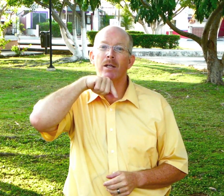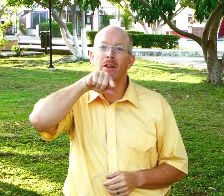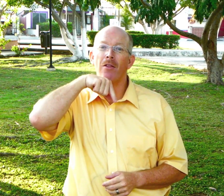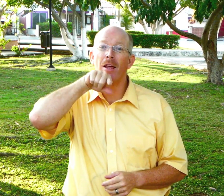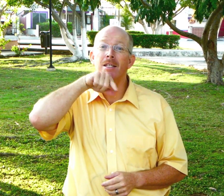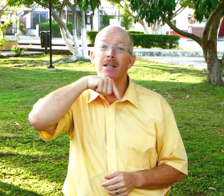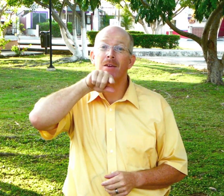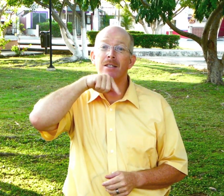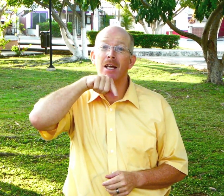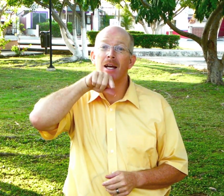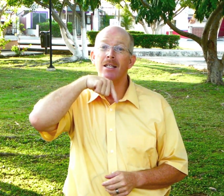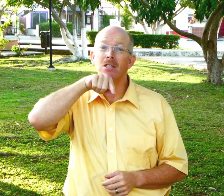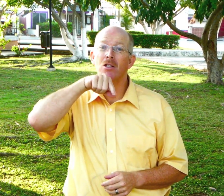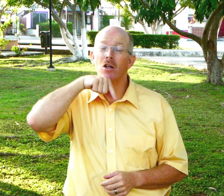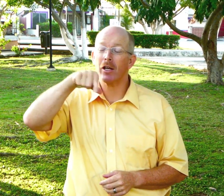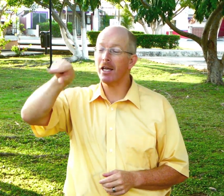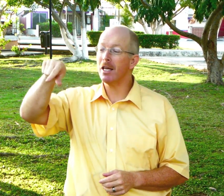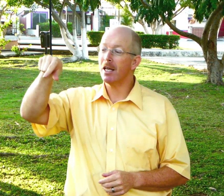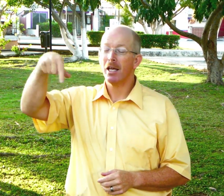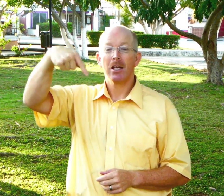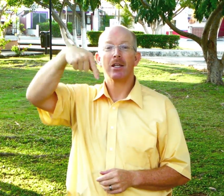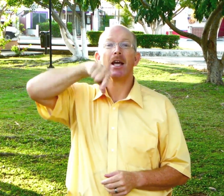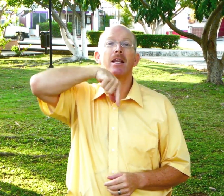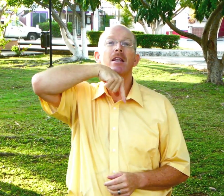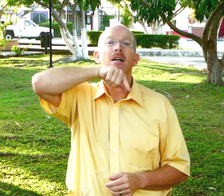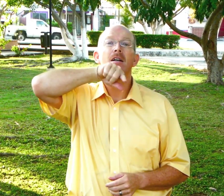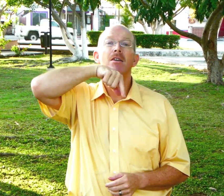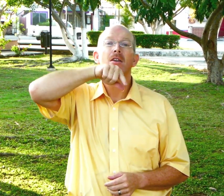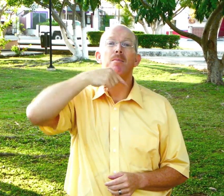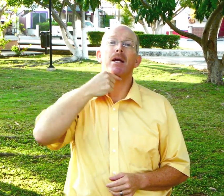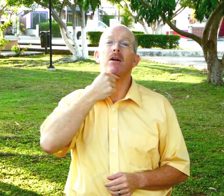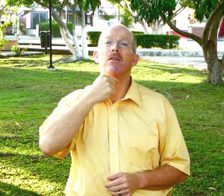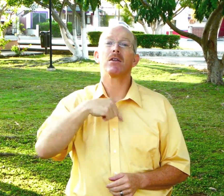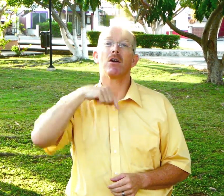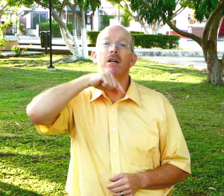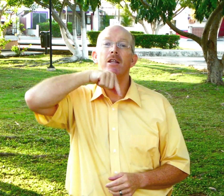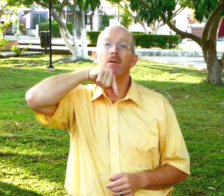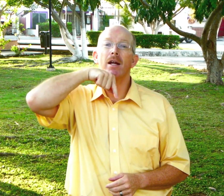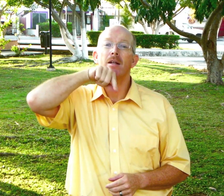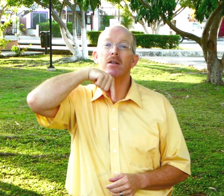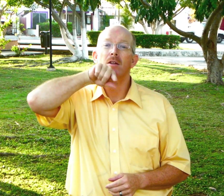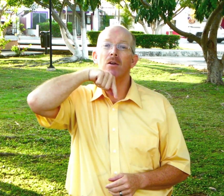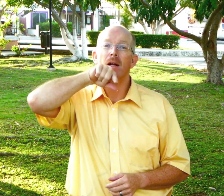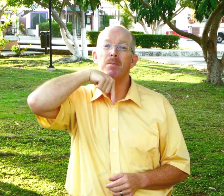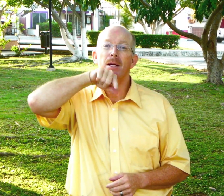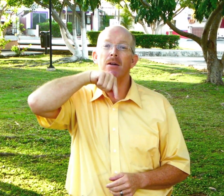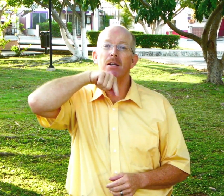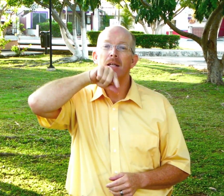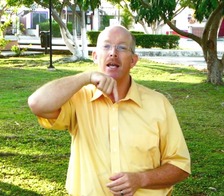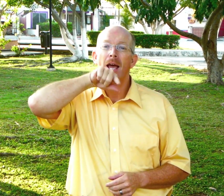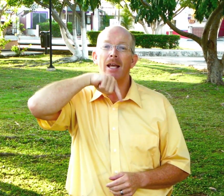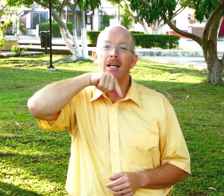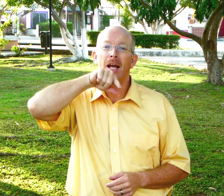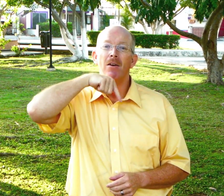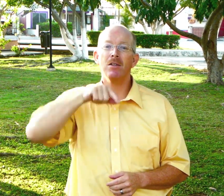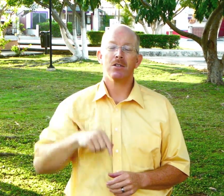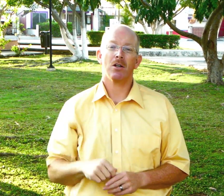did the Thanksgiving signs turkey you take the the beard of the turkey the red the red beard hanging down turkey